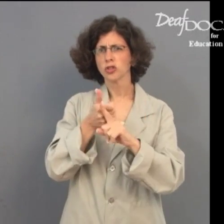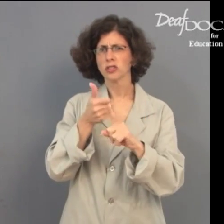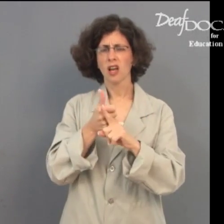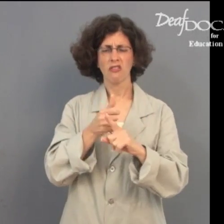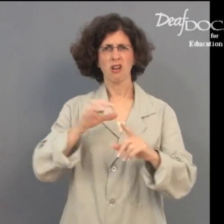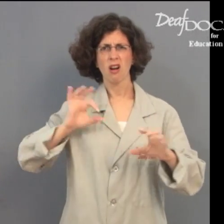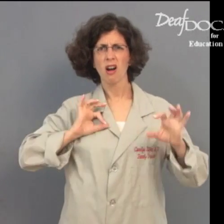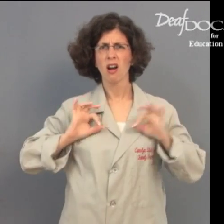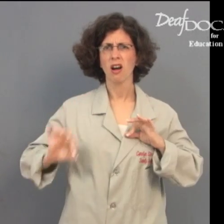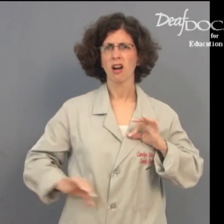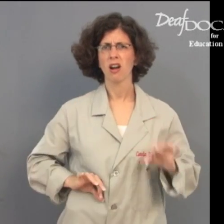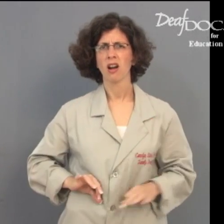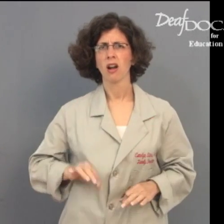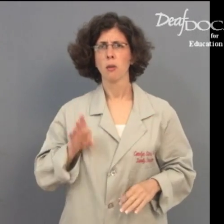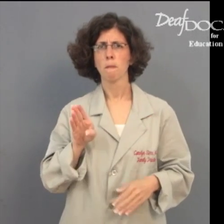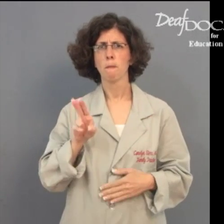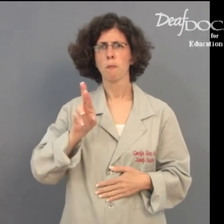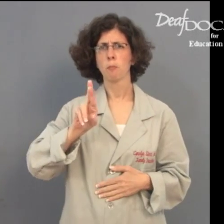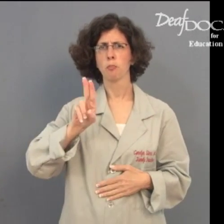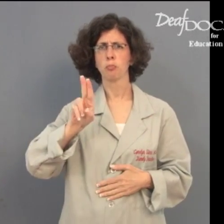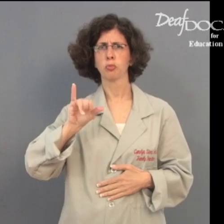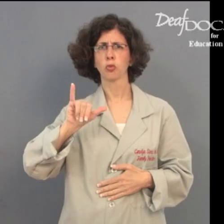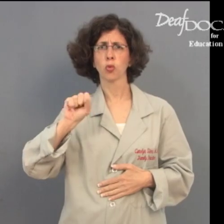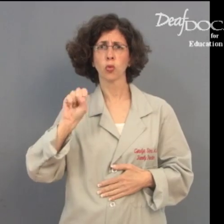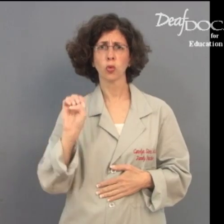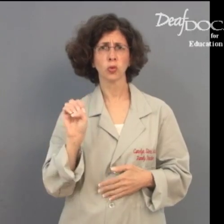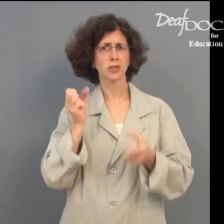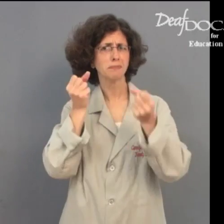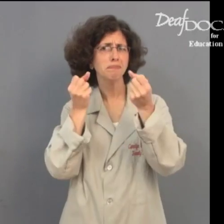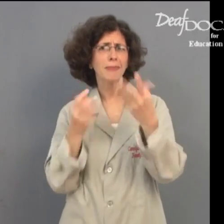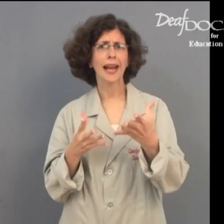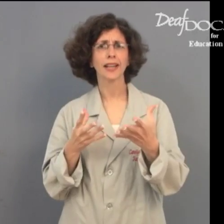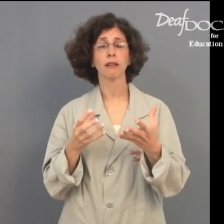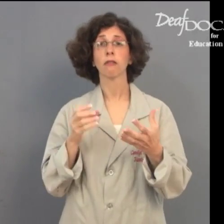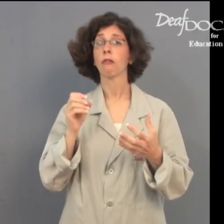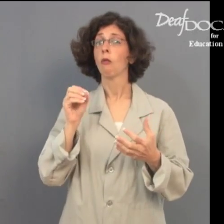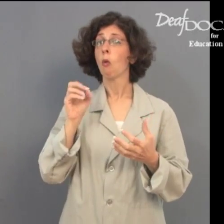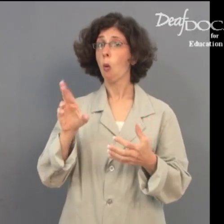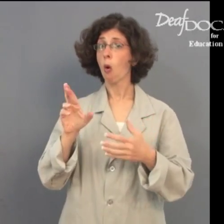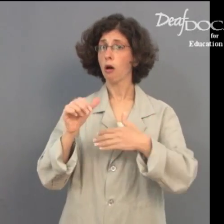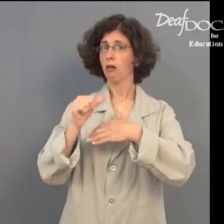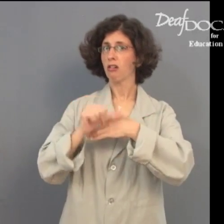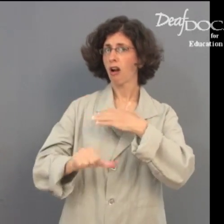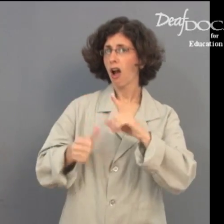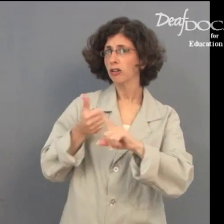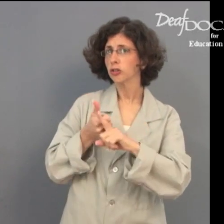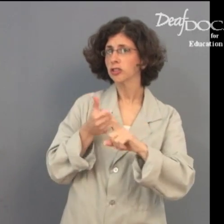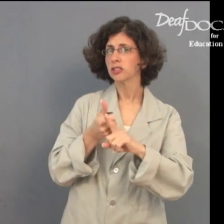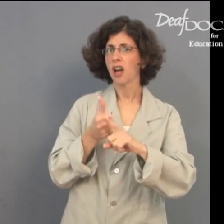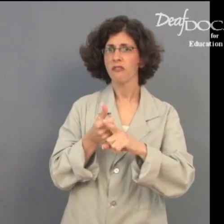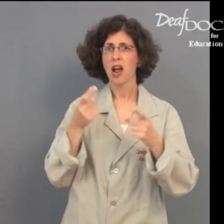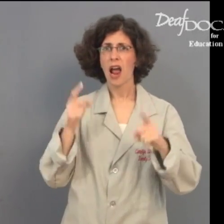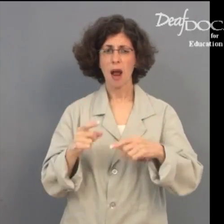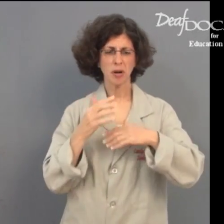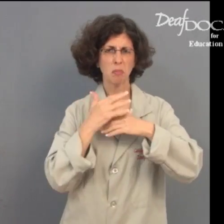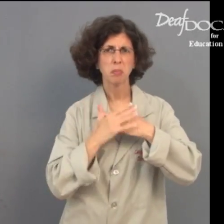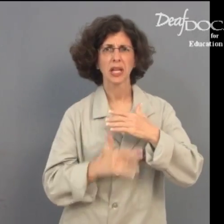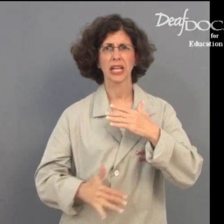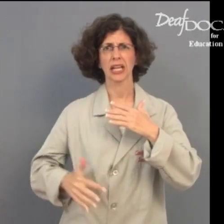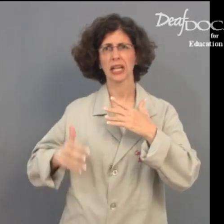many bruises that are new on your body. Or you cannot stop bleeding when you've been